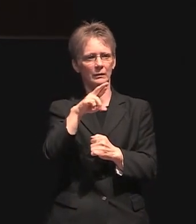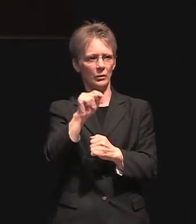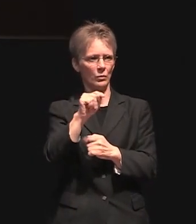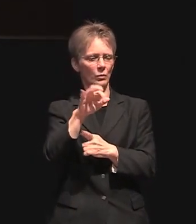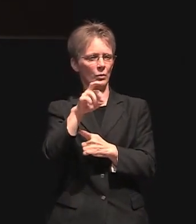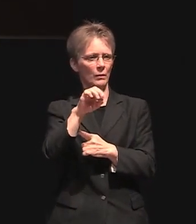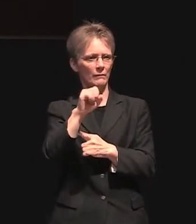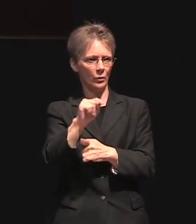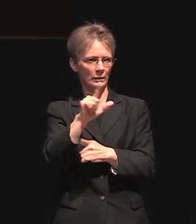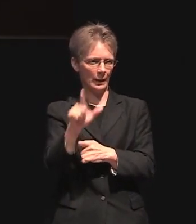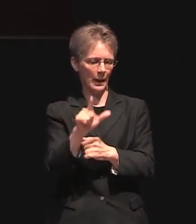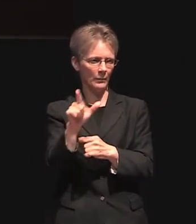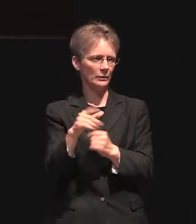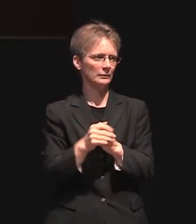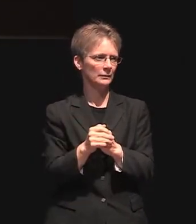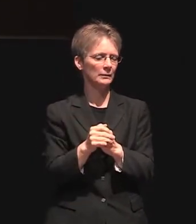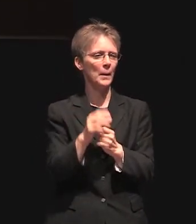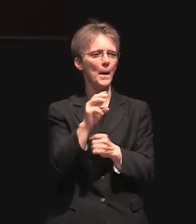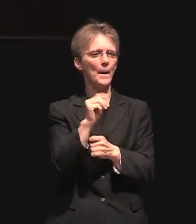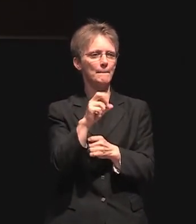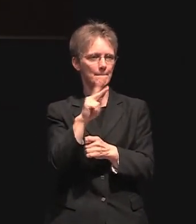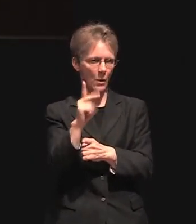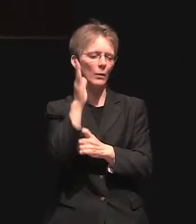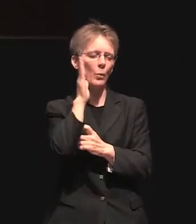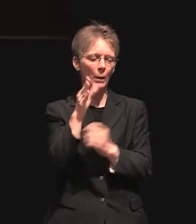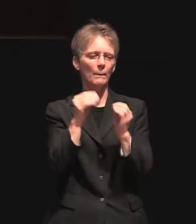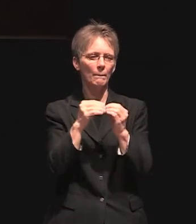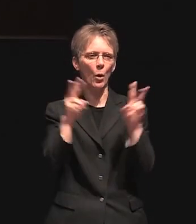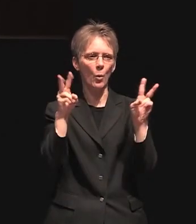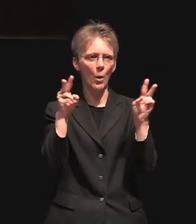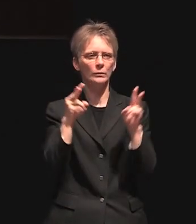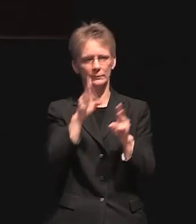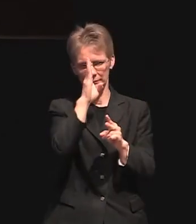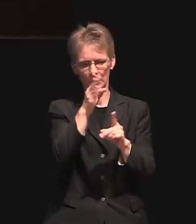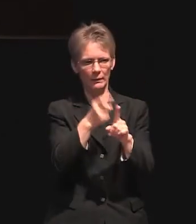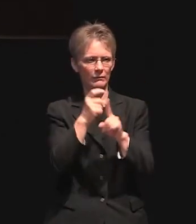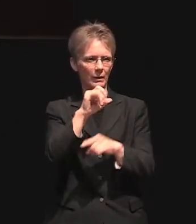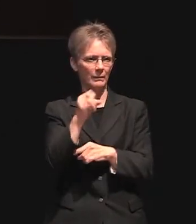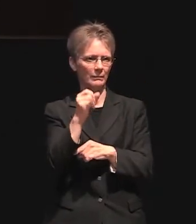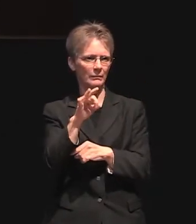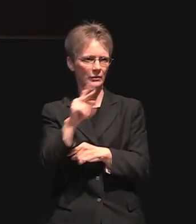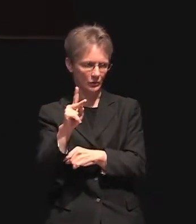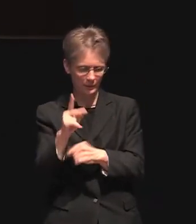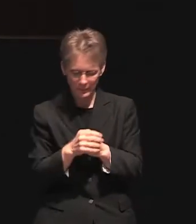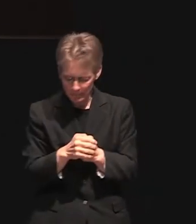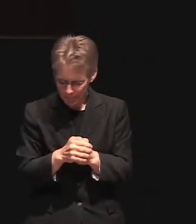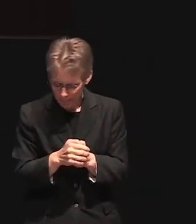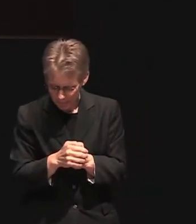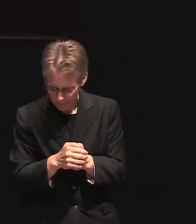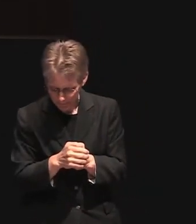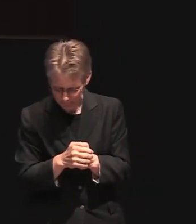quote quote directly from uh john kennedy but uh the uh uh gist of the remarks